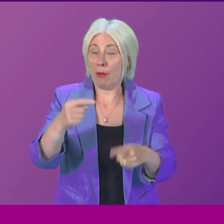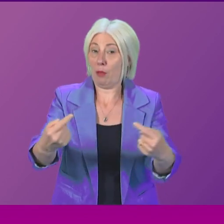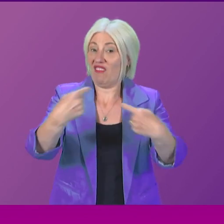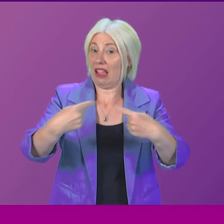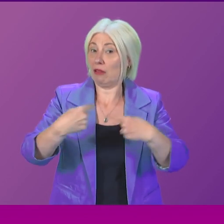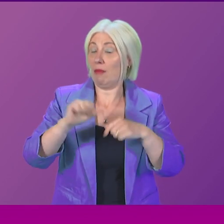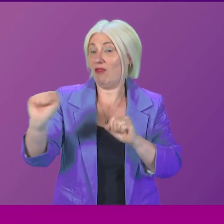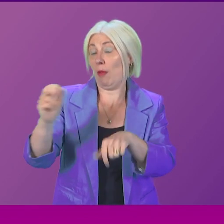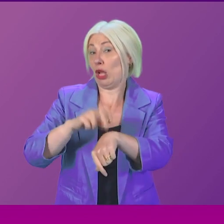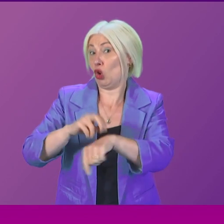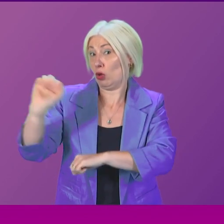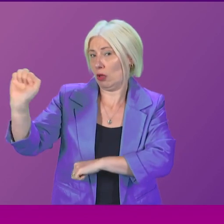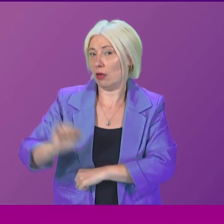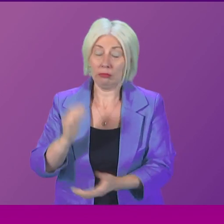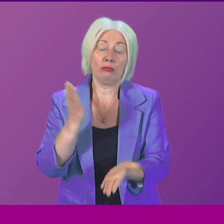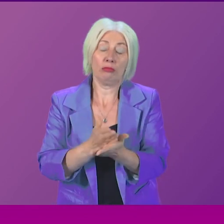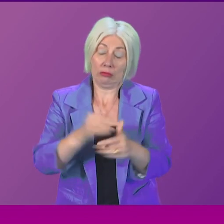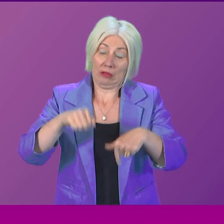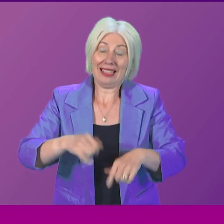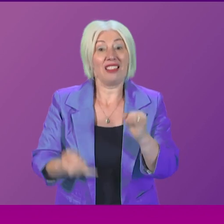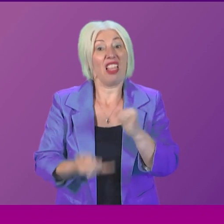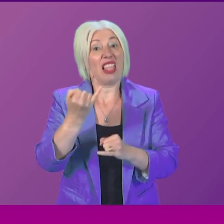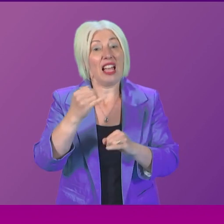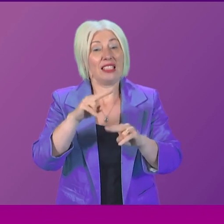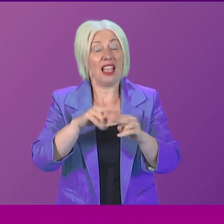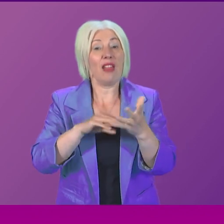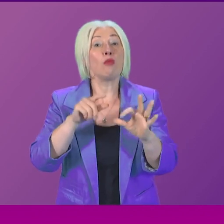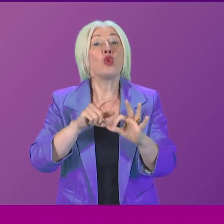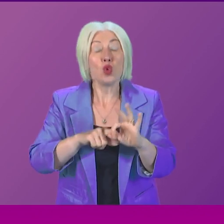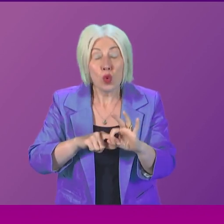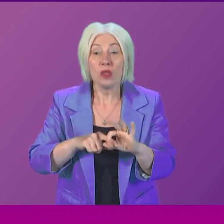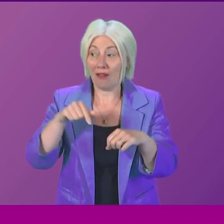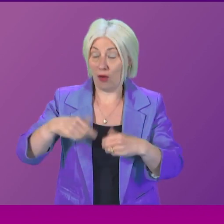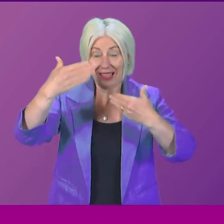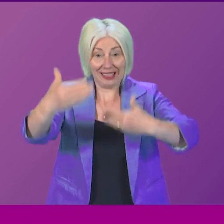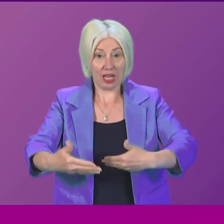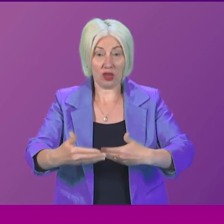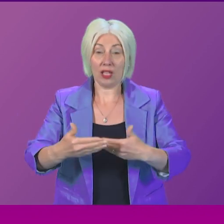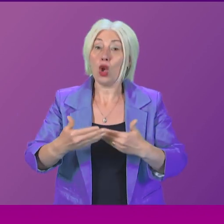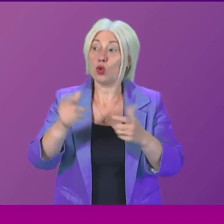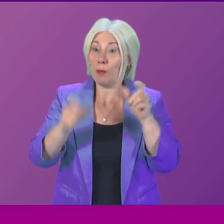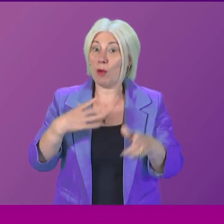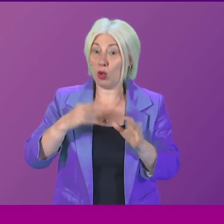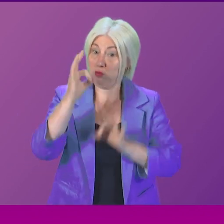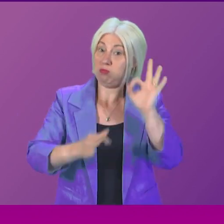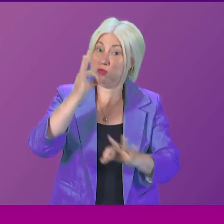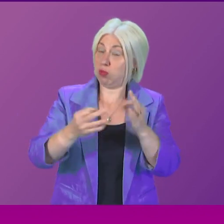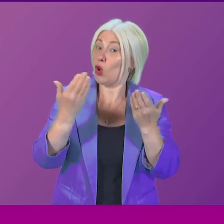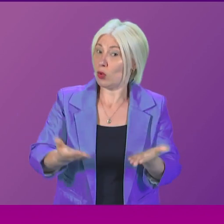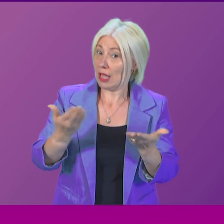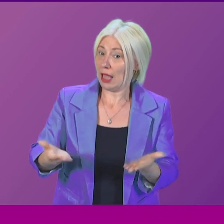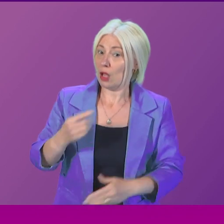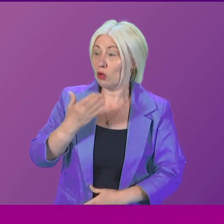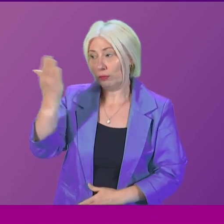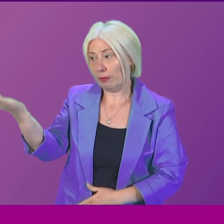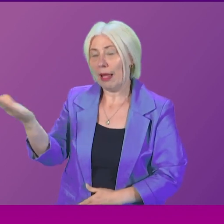Jamel. It is indeed the last FMQs of the session. I have many members who are keen to put questions to the First Minister today. Douglas Ross. Thank you,